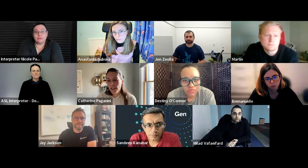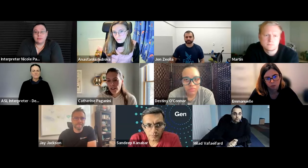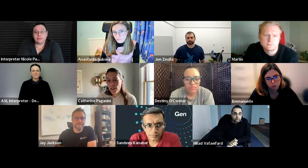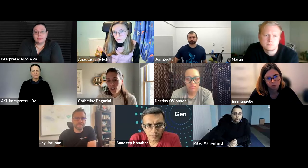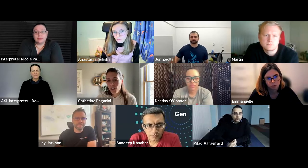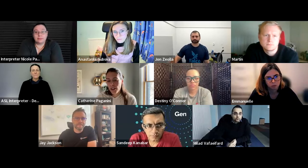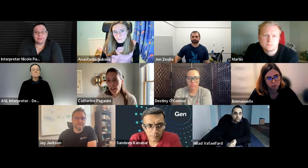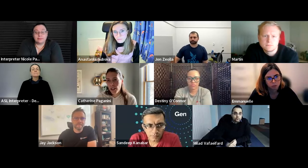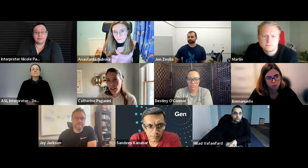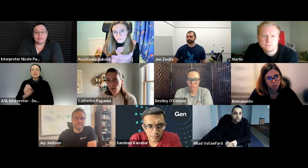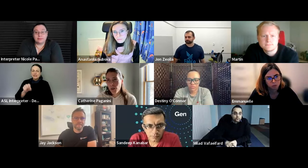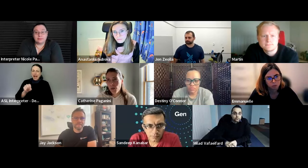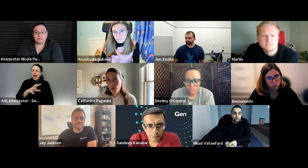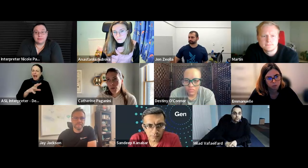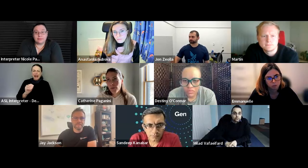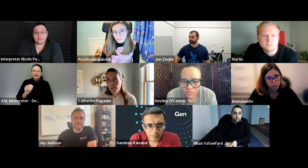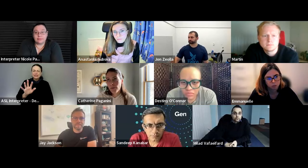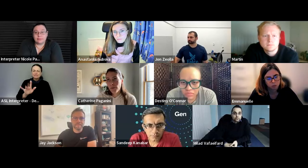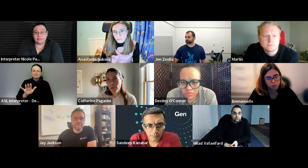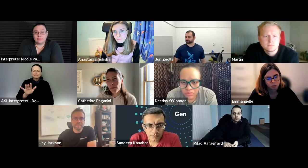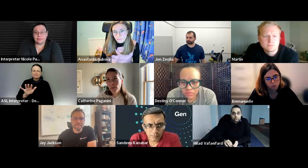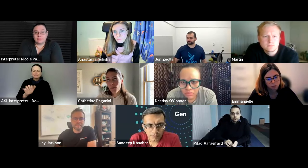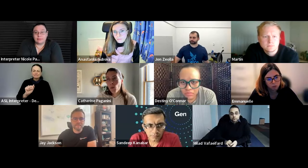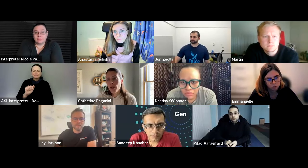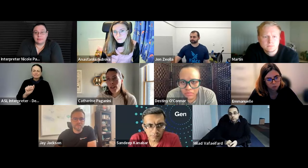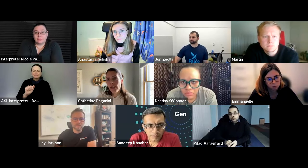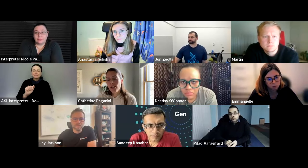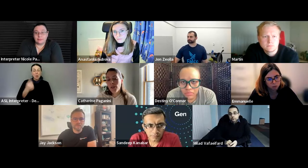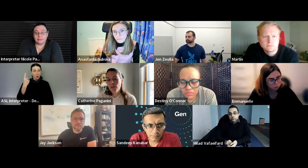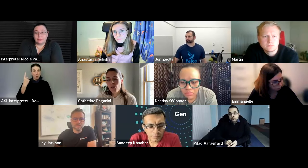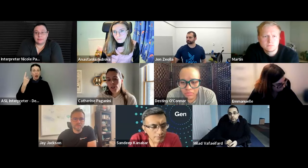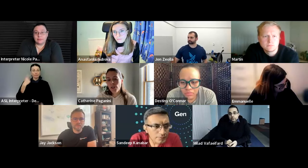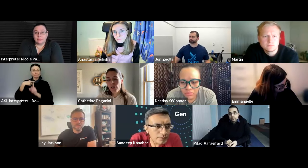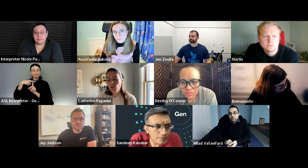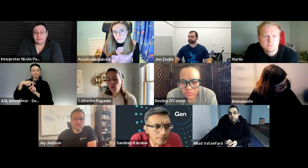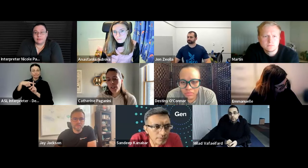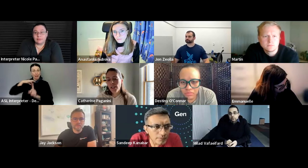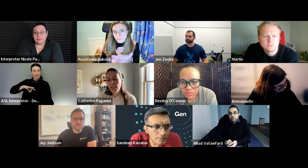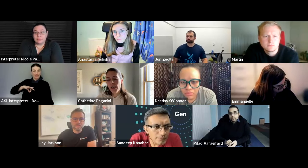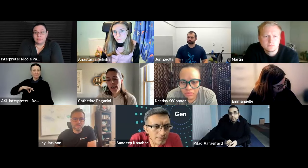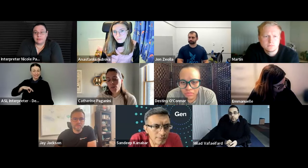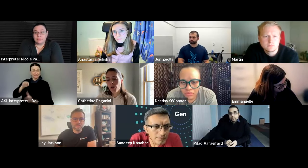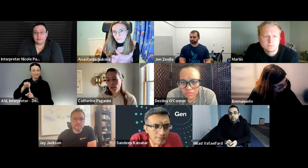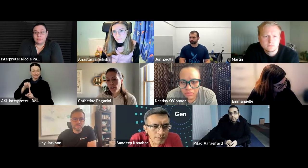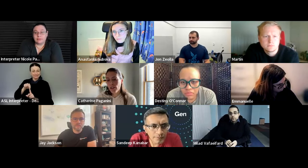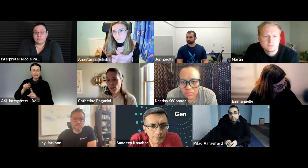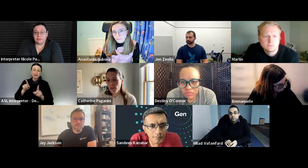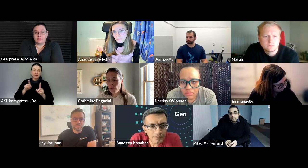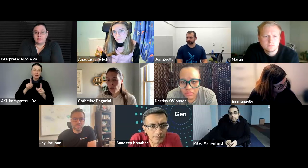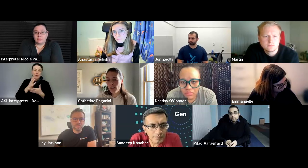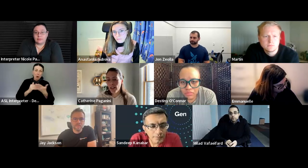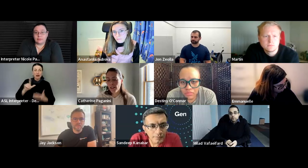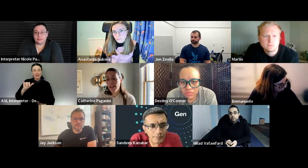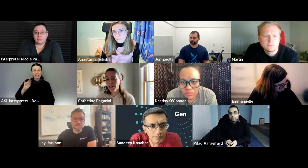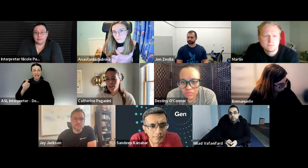well yeah and the good thing or one thing that is beneficial doing it as part of the linux